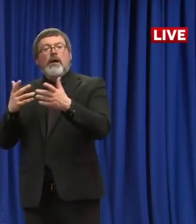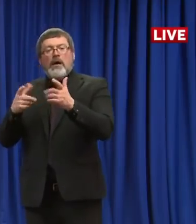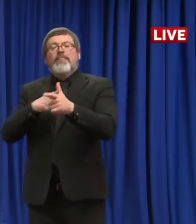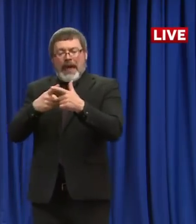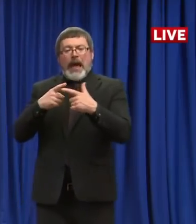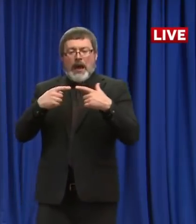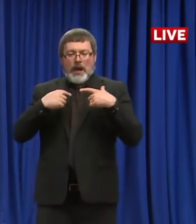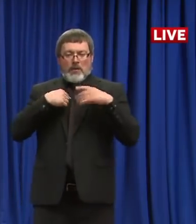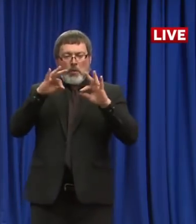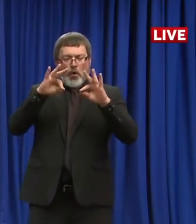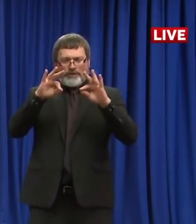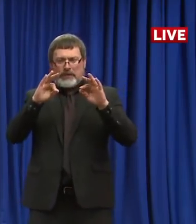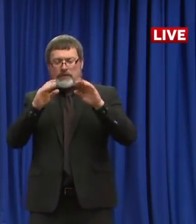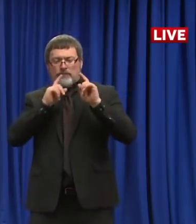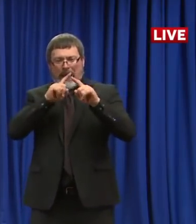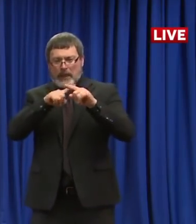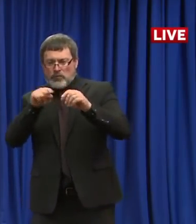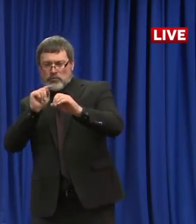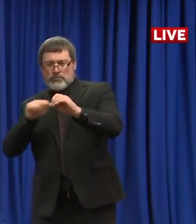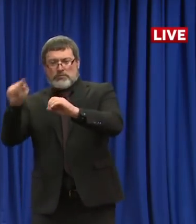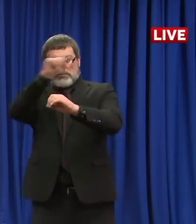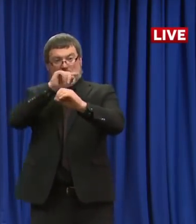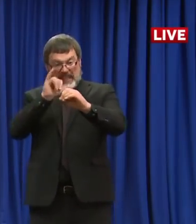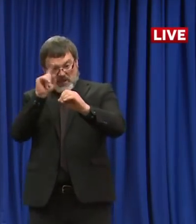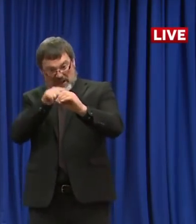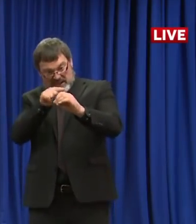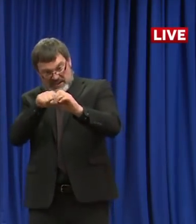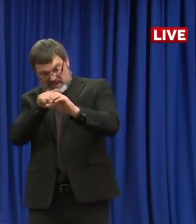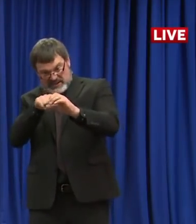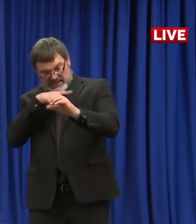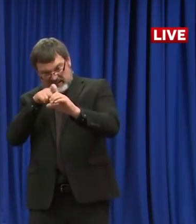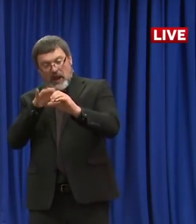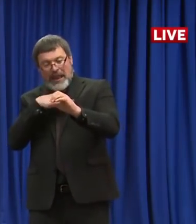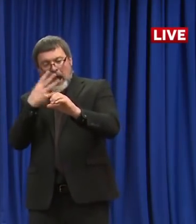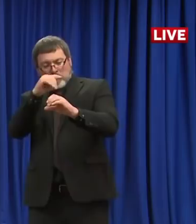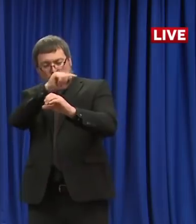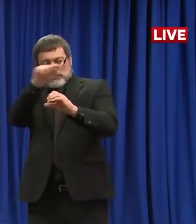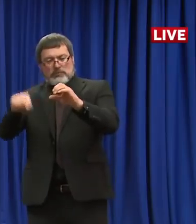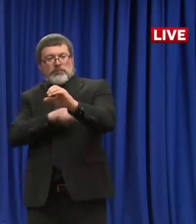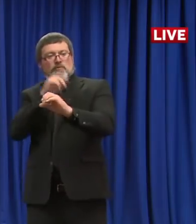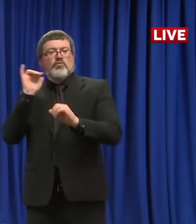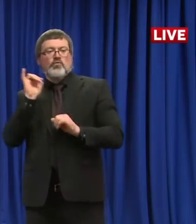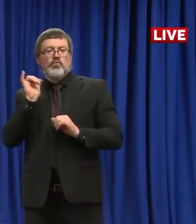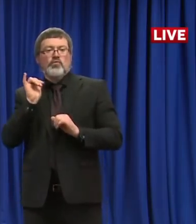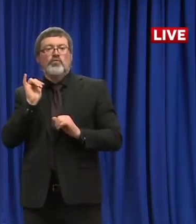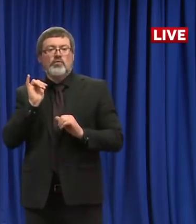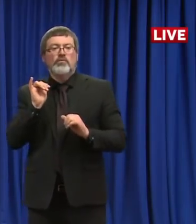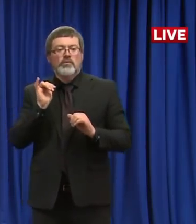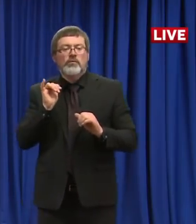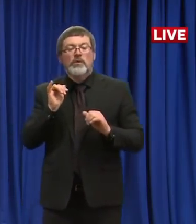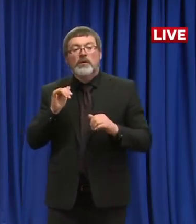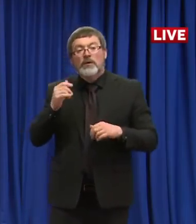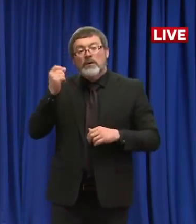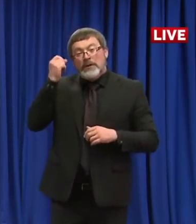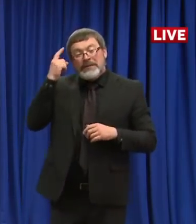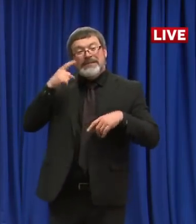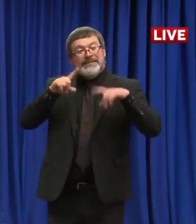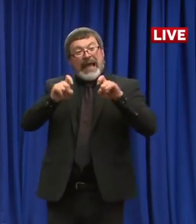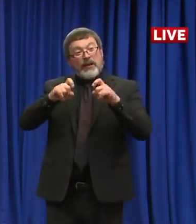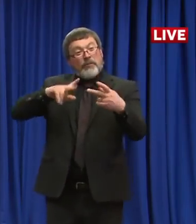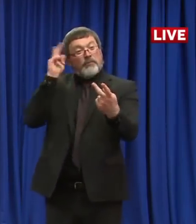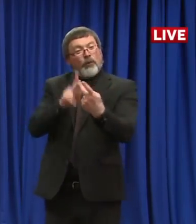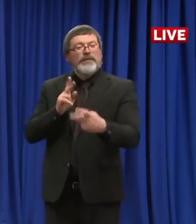only testing strategy. Right now we're sending our mobile team out to different communities for exactly what Dr. Chan said. You have